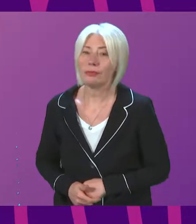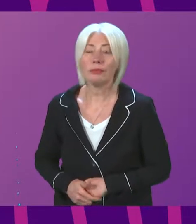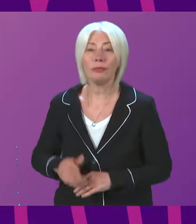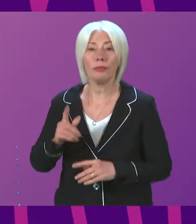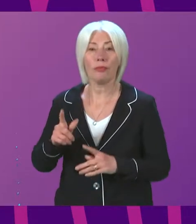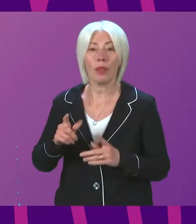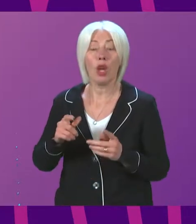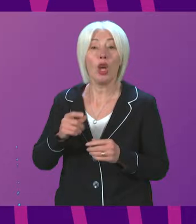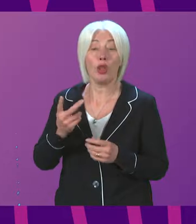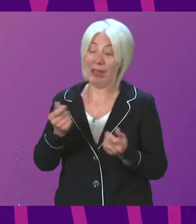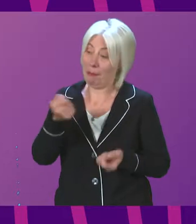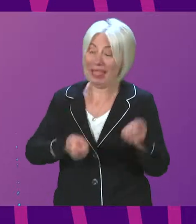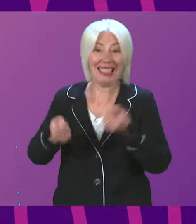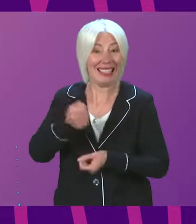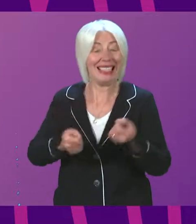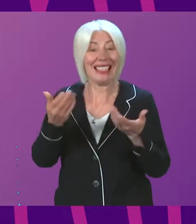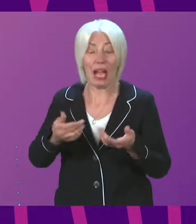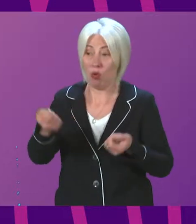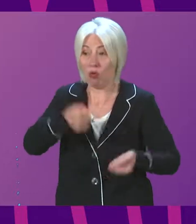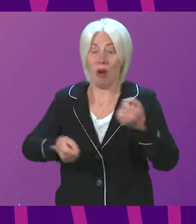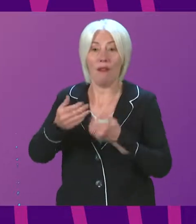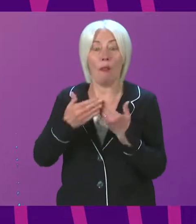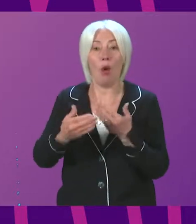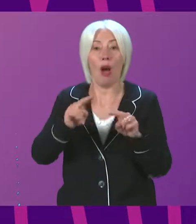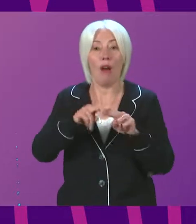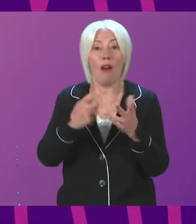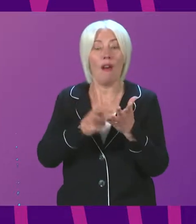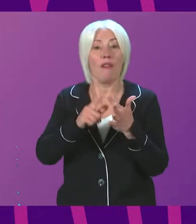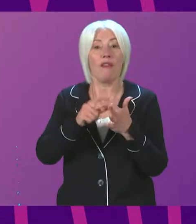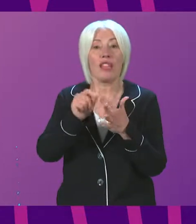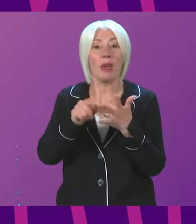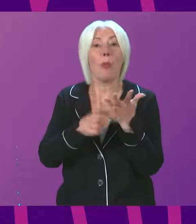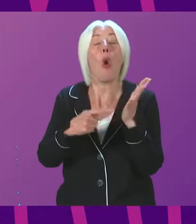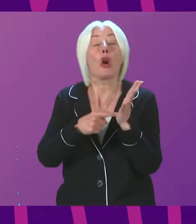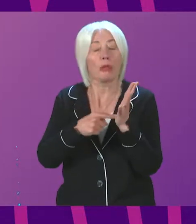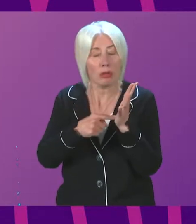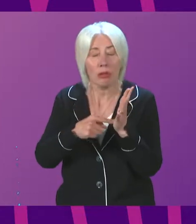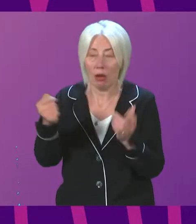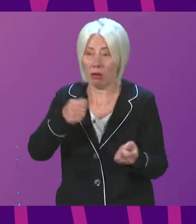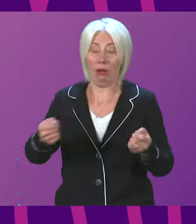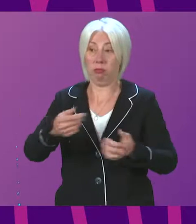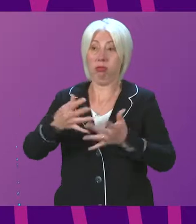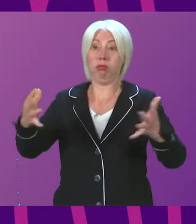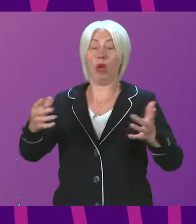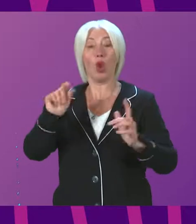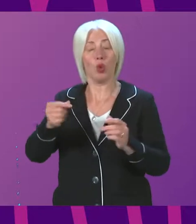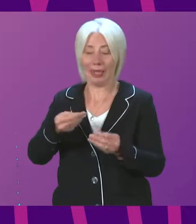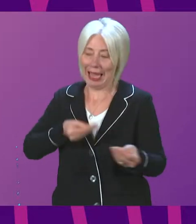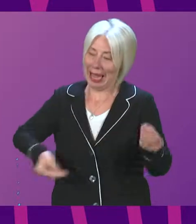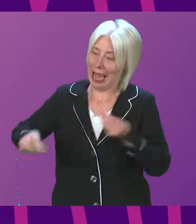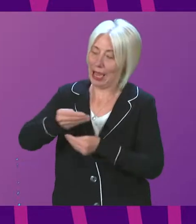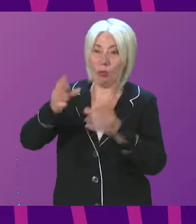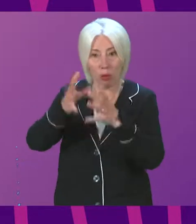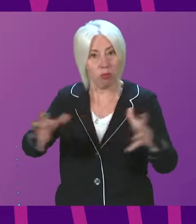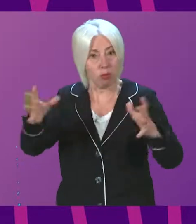the two Scottish freeports are starting to fly in, and more are imminent. These could herald a huge economic boost as we look to recover from the